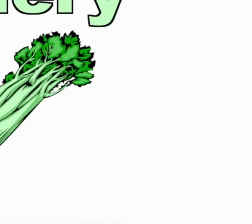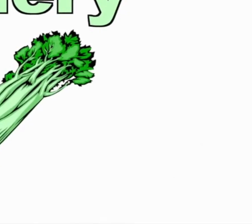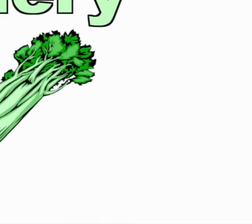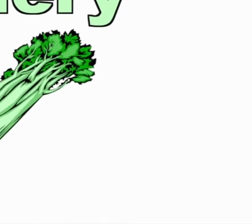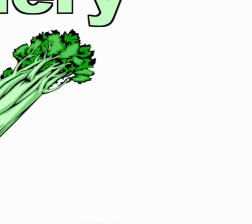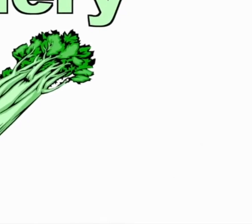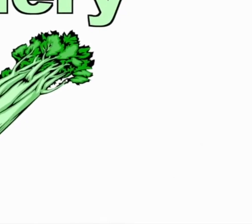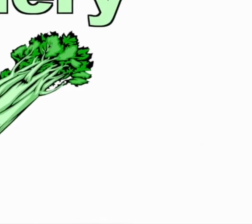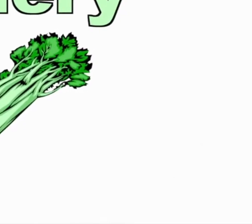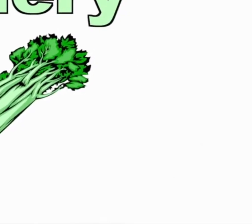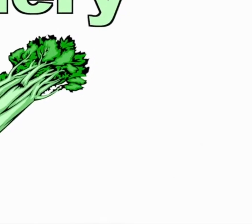Celery.